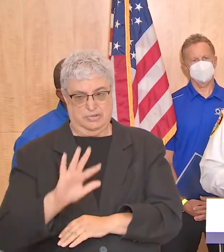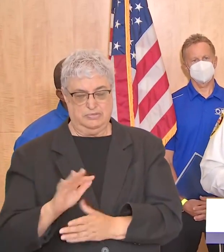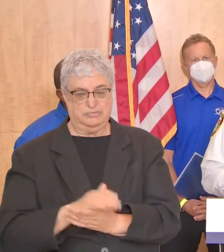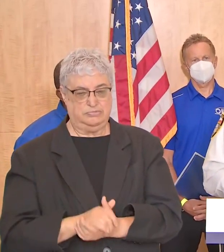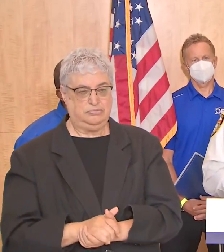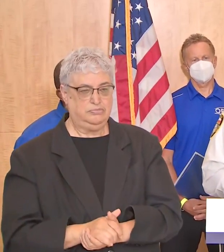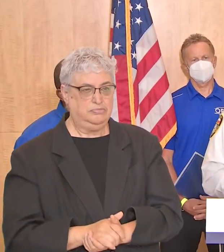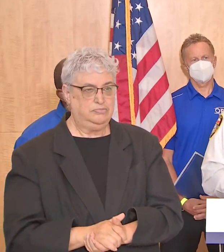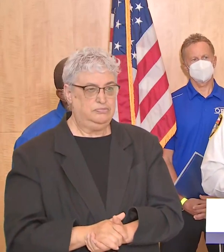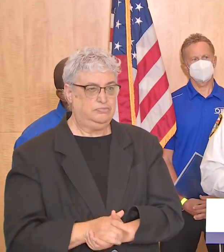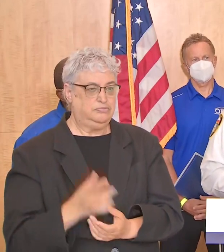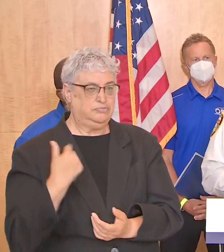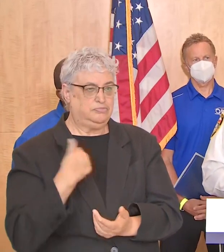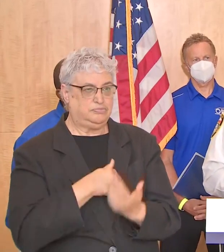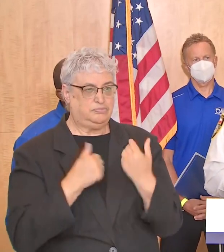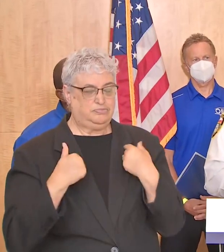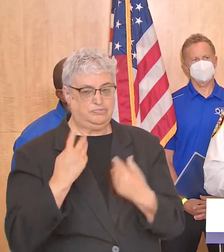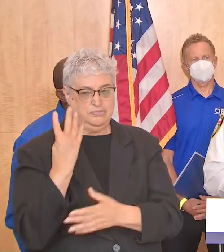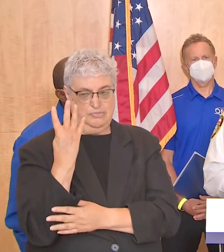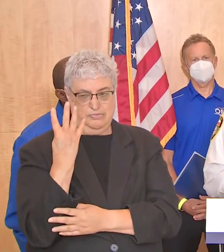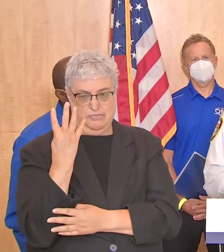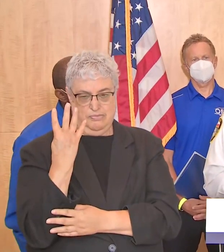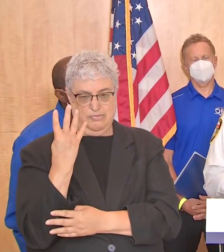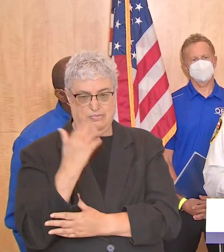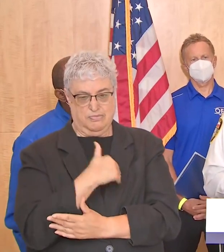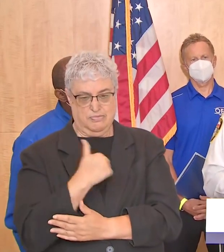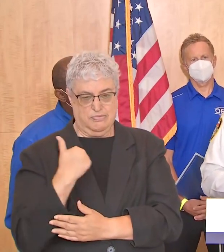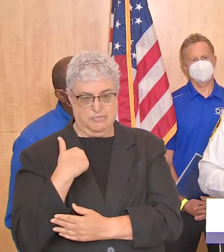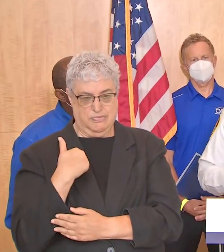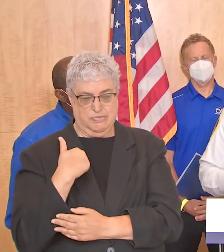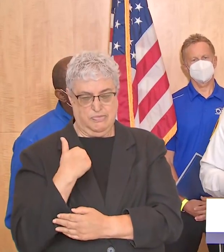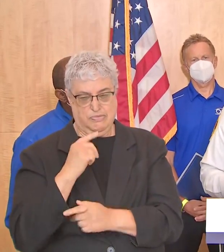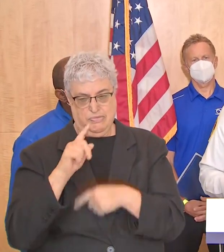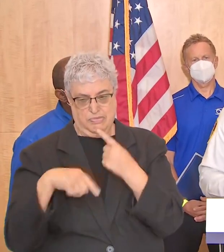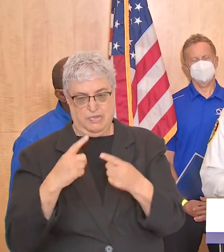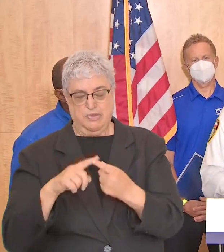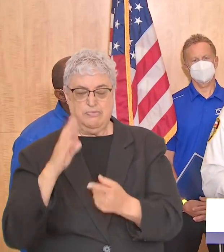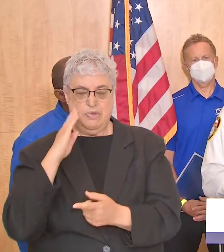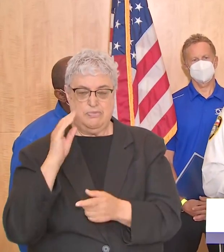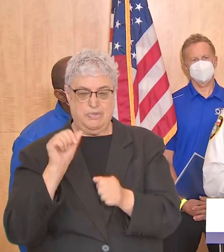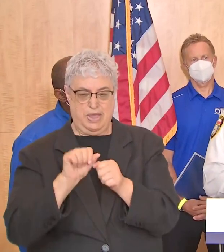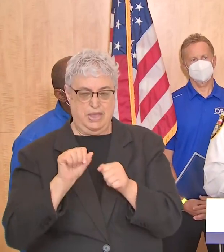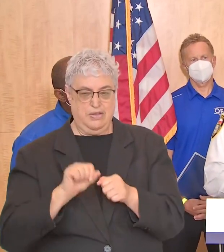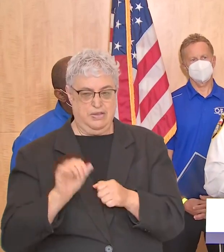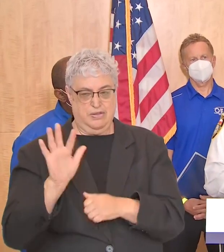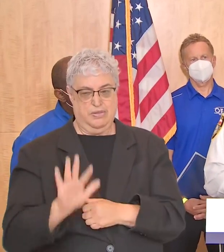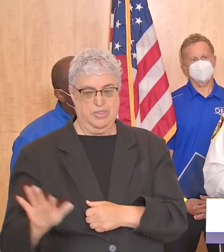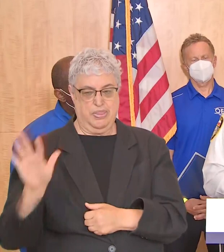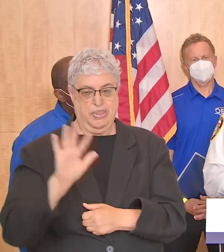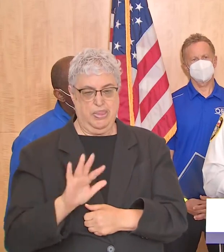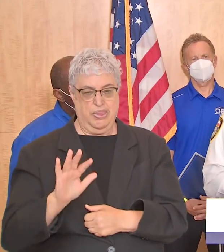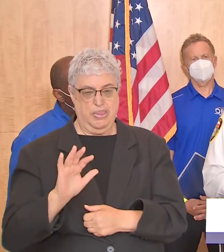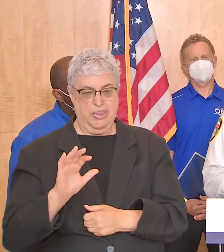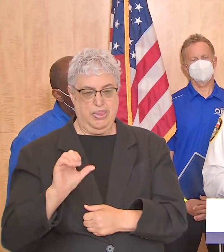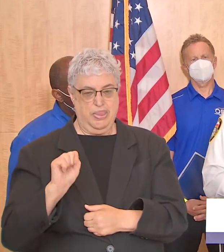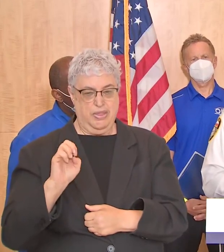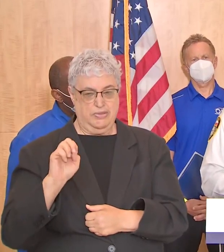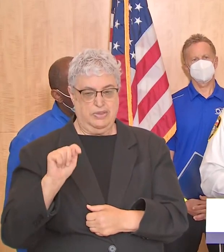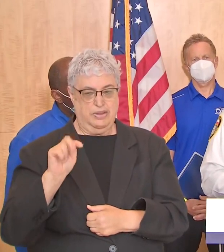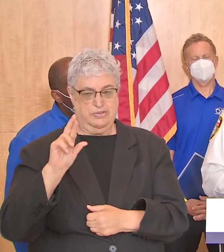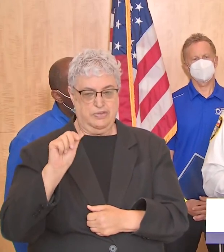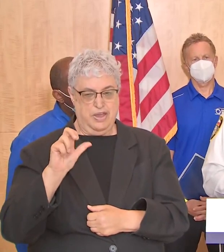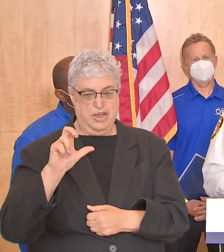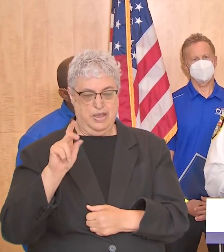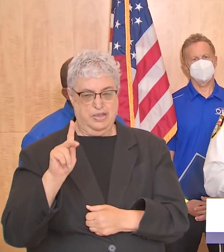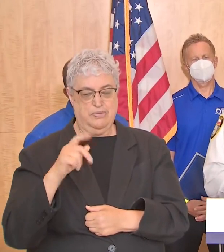at this point we have four members that are that are being deployed to the beaumont area as part of the set track deployment out there